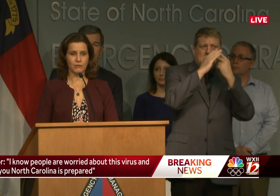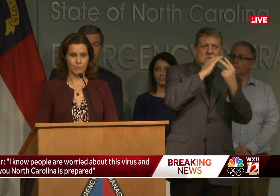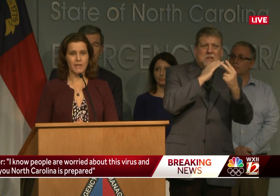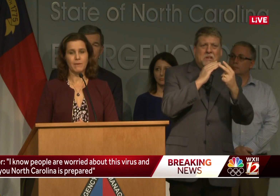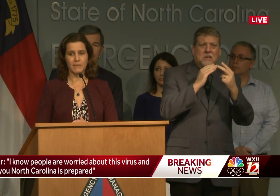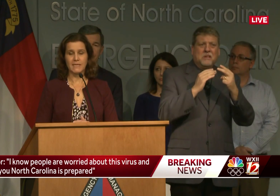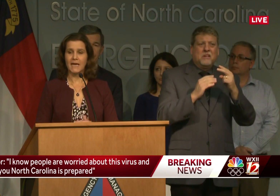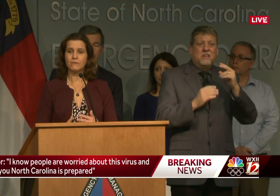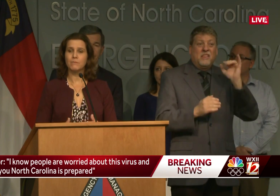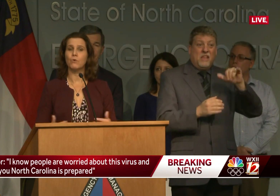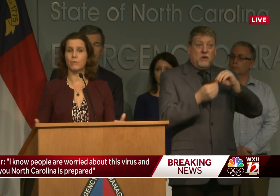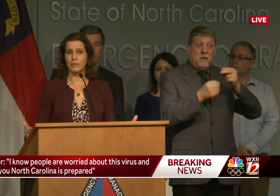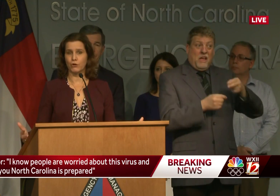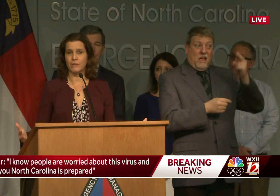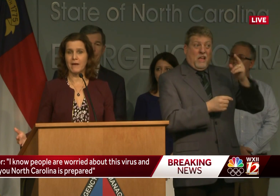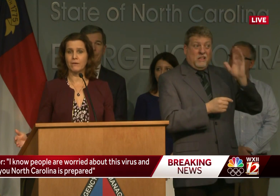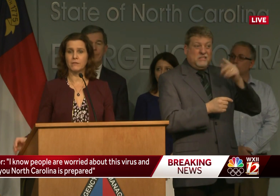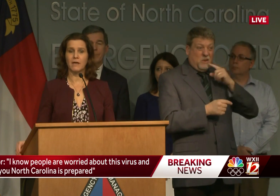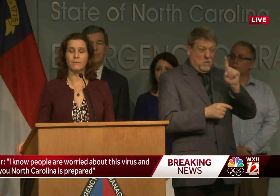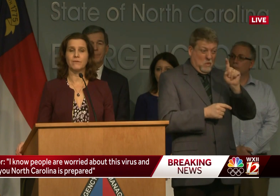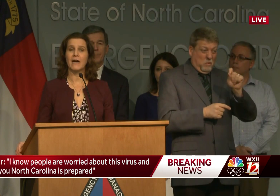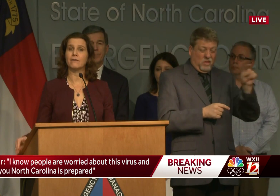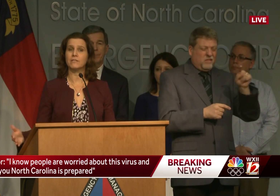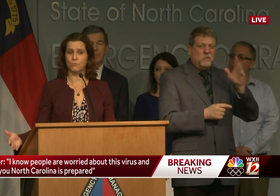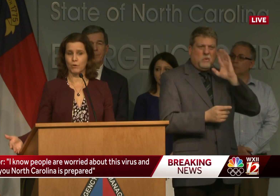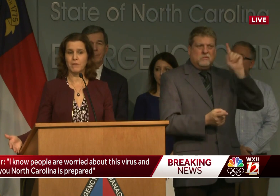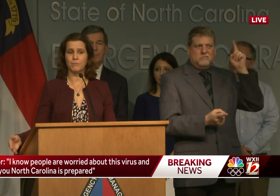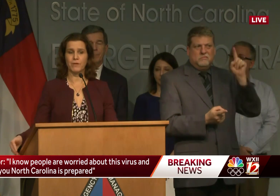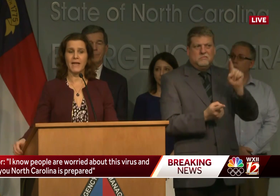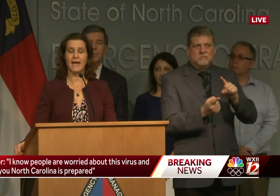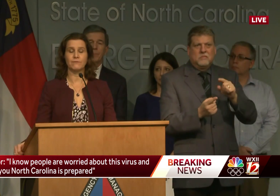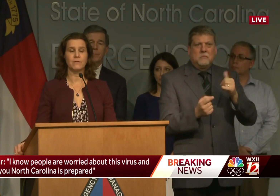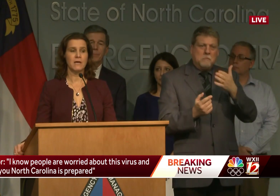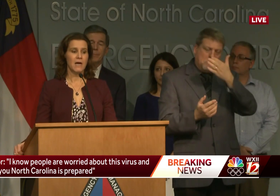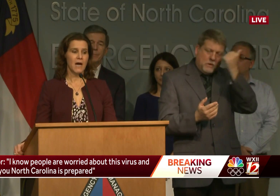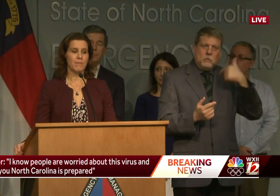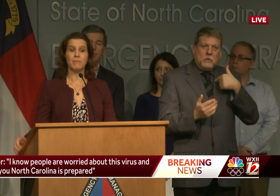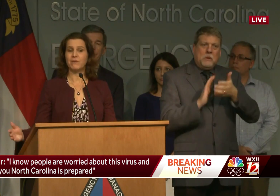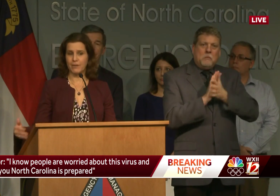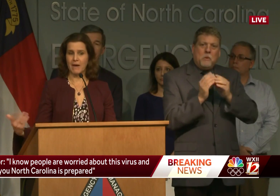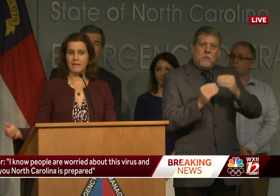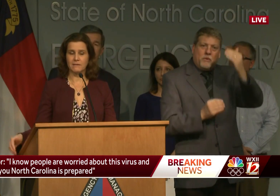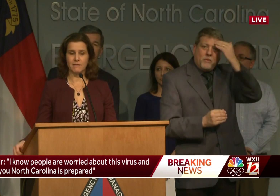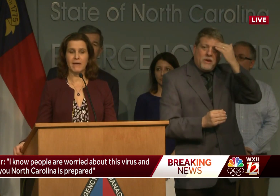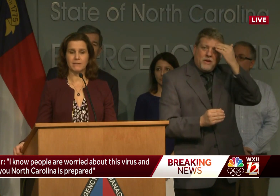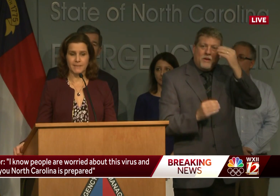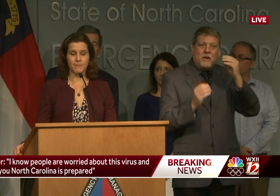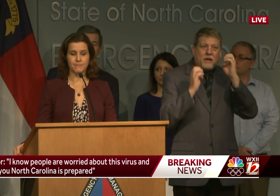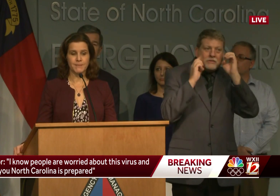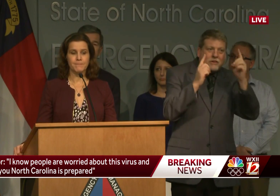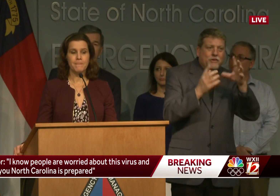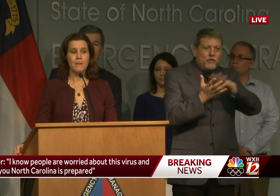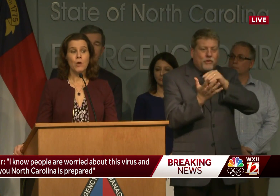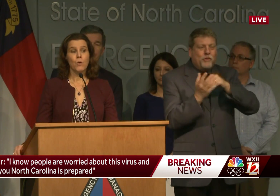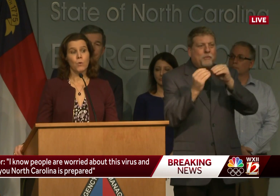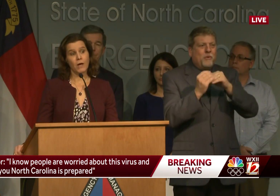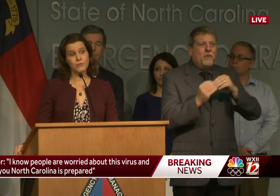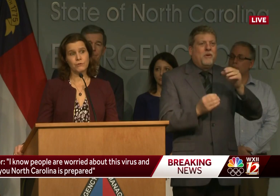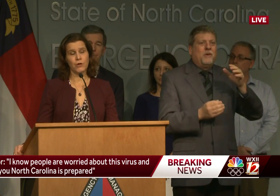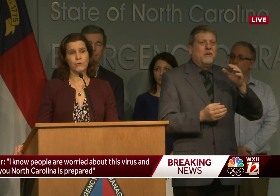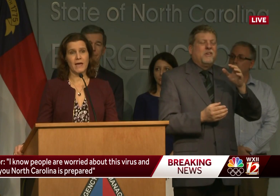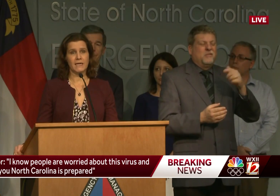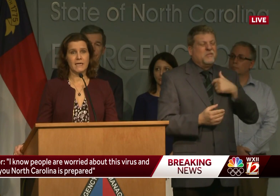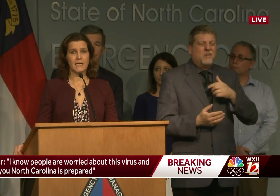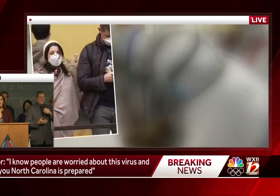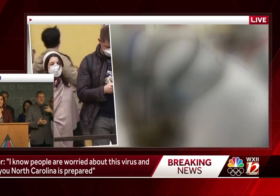rate might actually be coming down the more we learn about the virus and more people that have maybe very mild symptoms. We